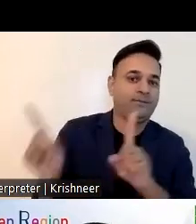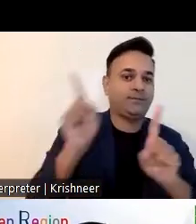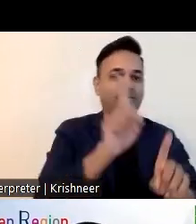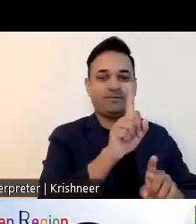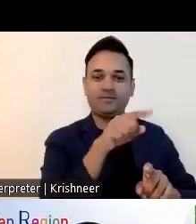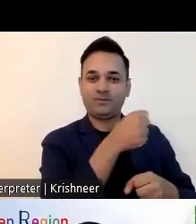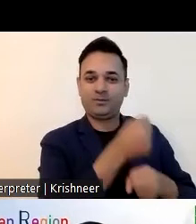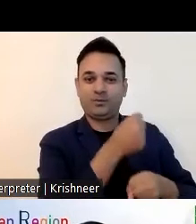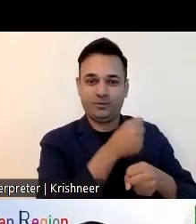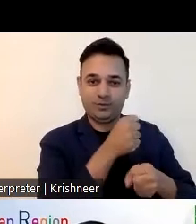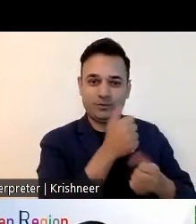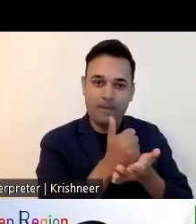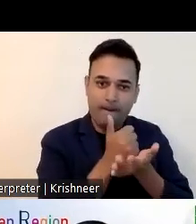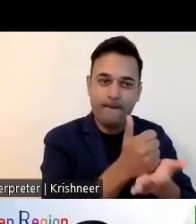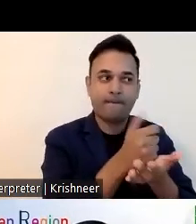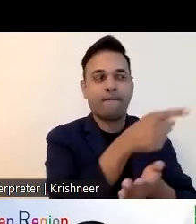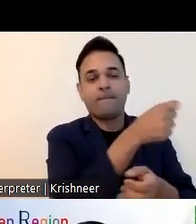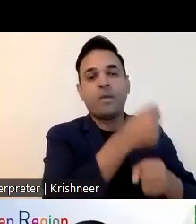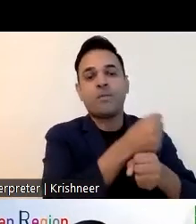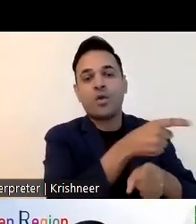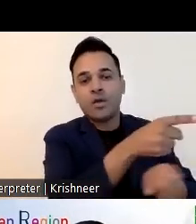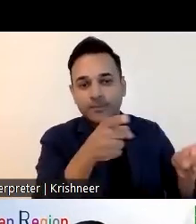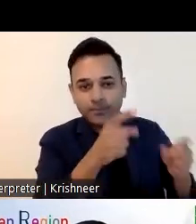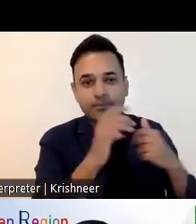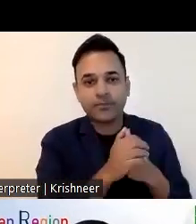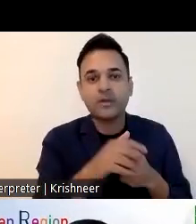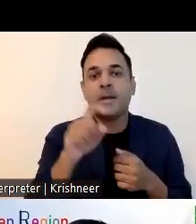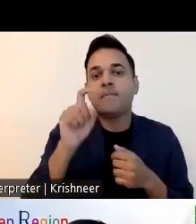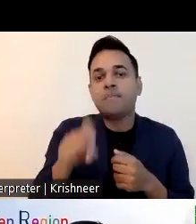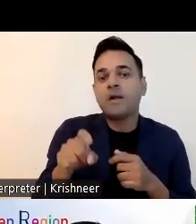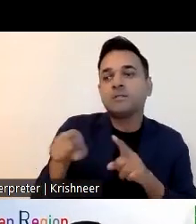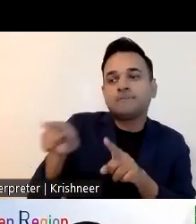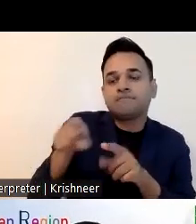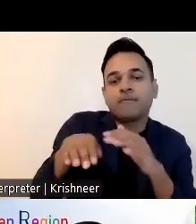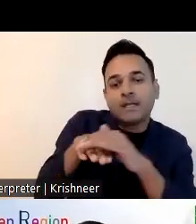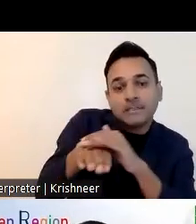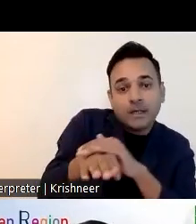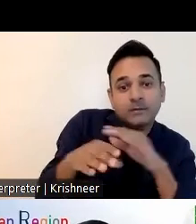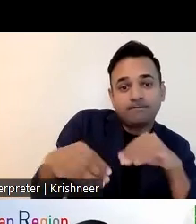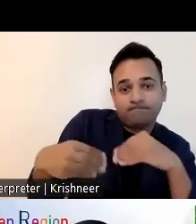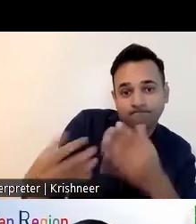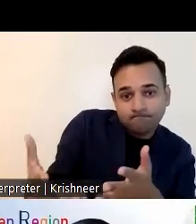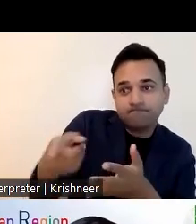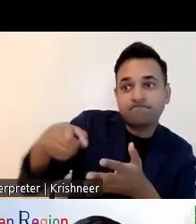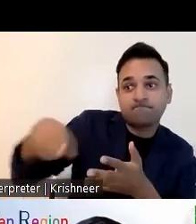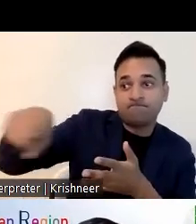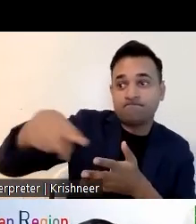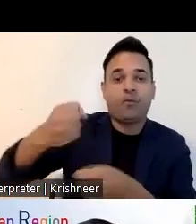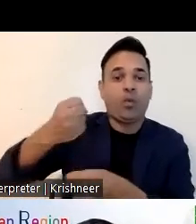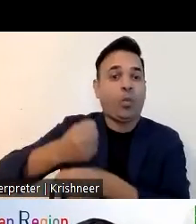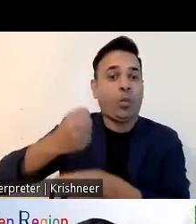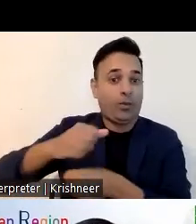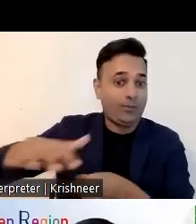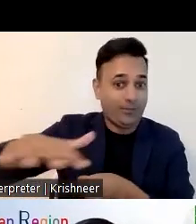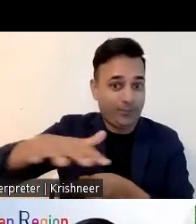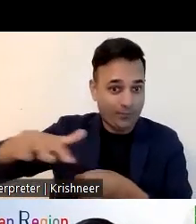uh and we need to strictly implement the legal provision that we have had at now and we need the most important thing is that we need to